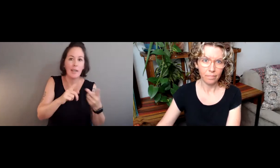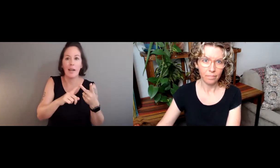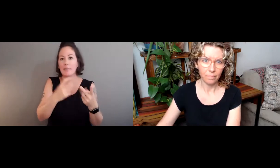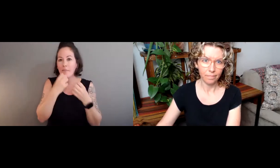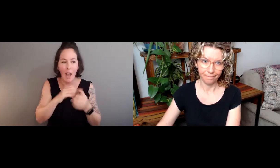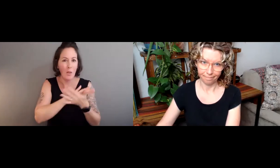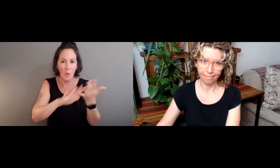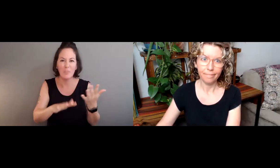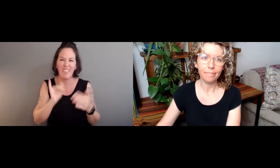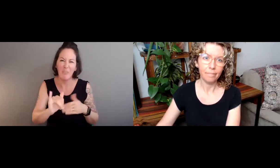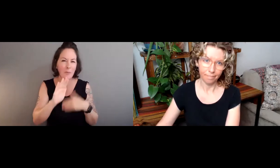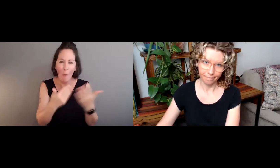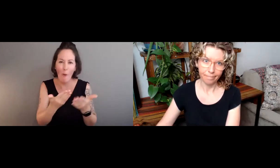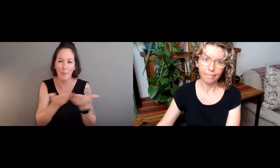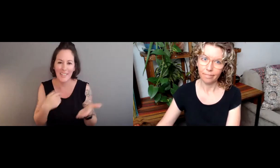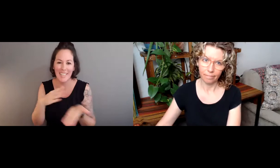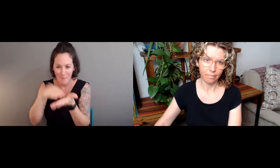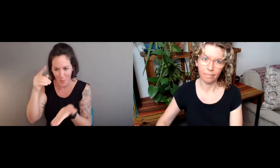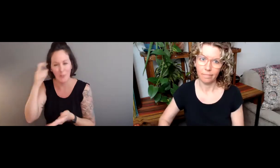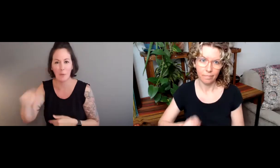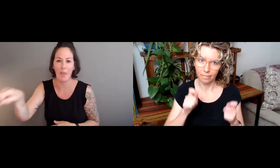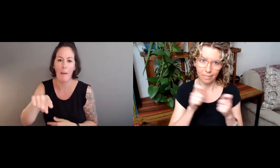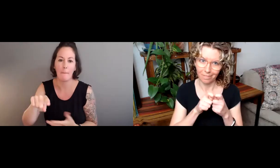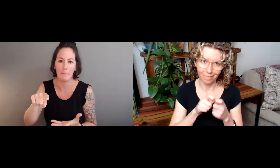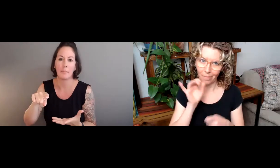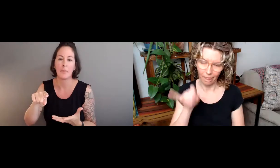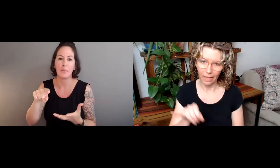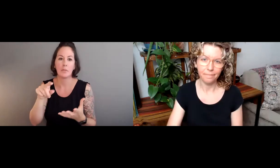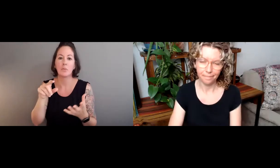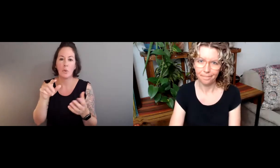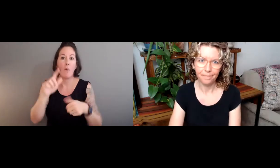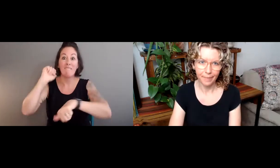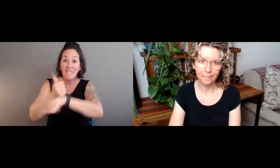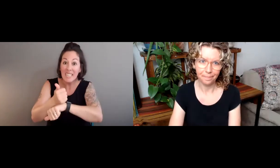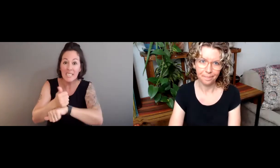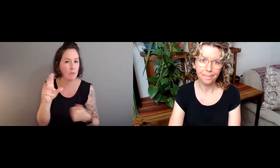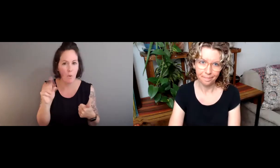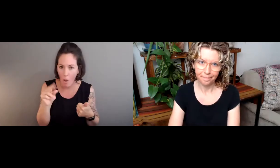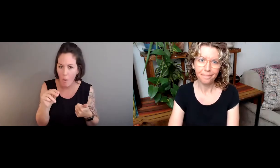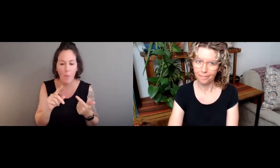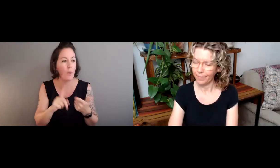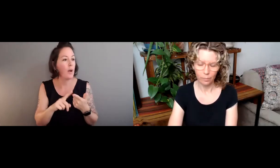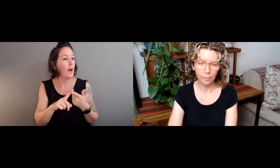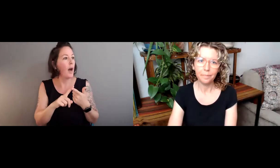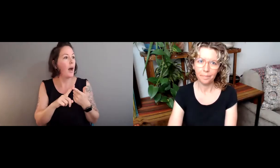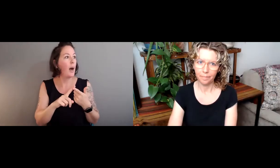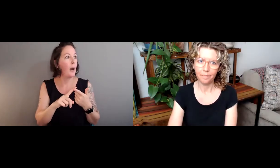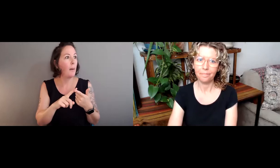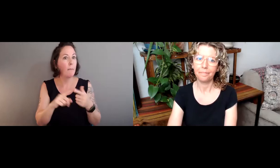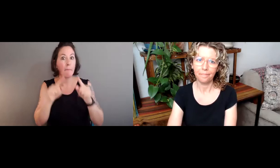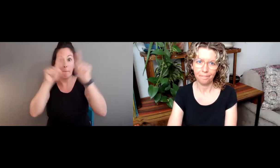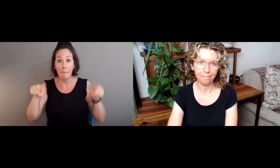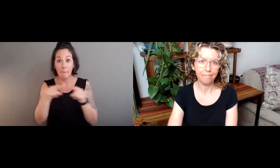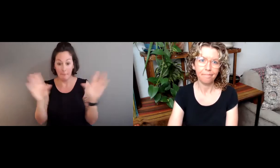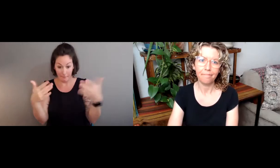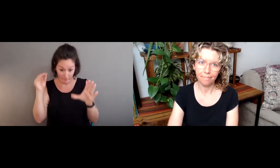And what I just said before about process and values, those are all of the things that I've learned from them. Language is not